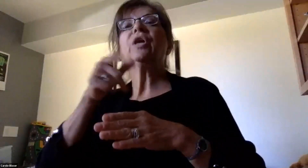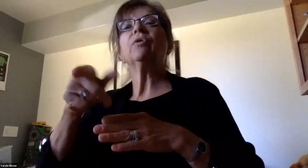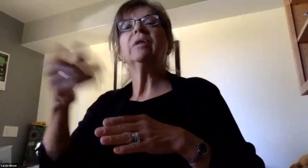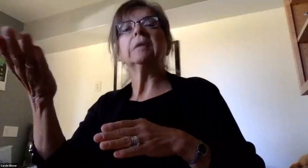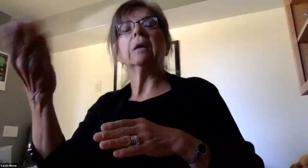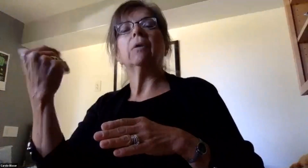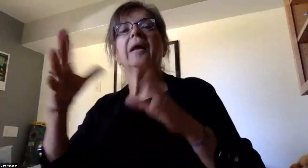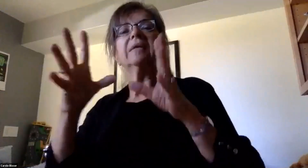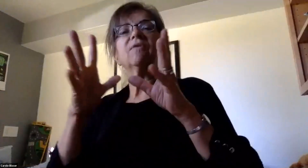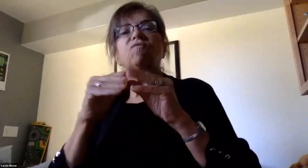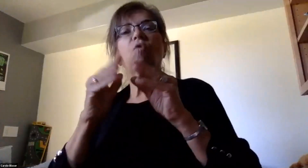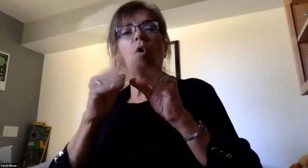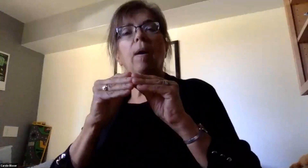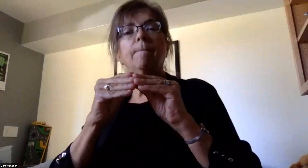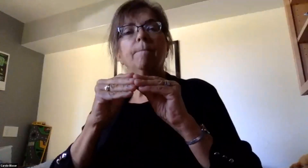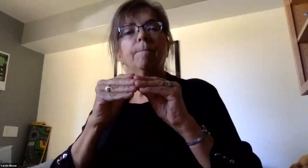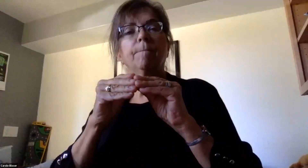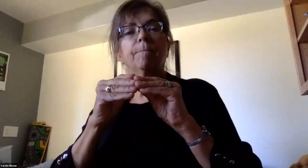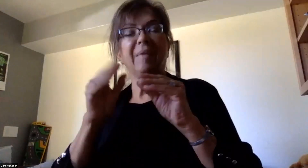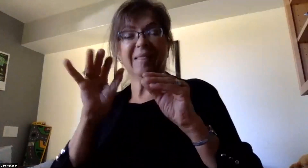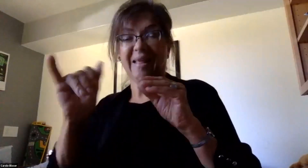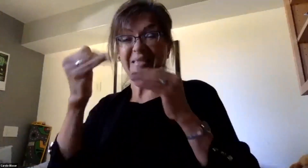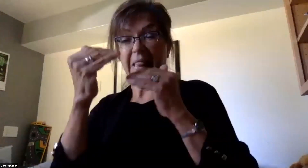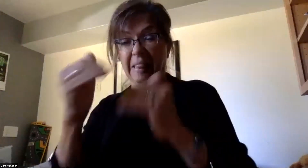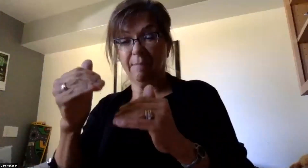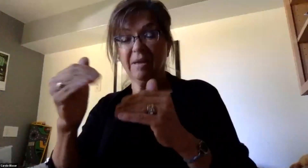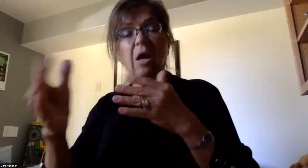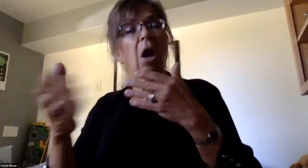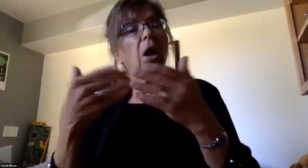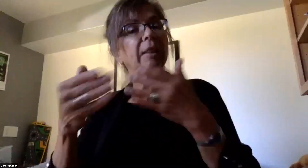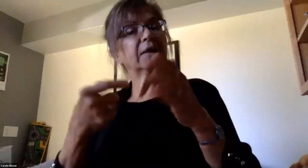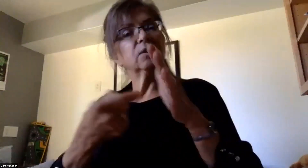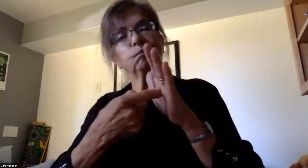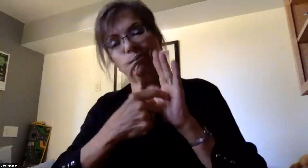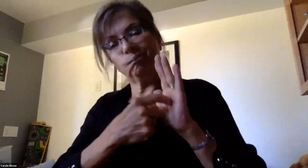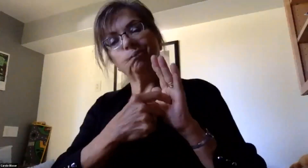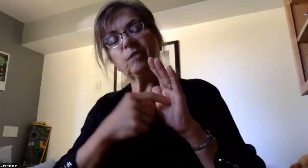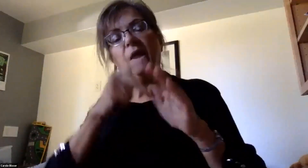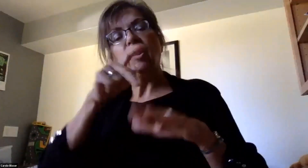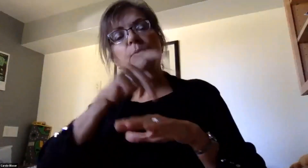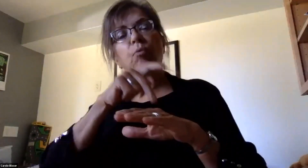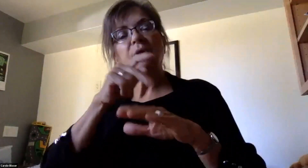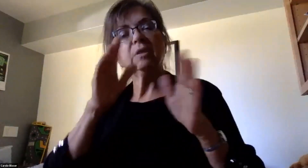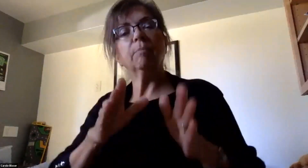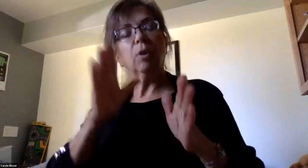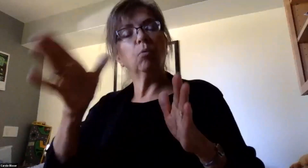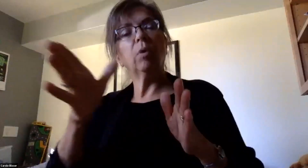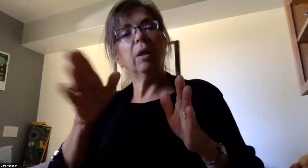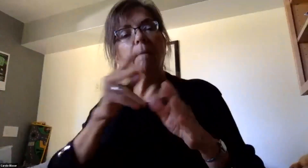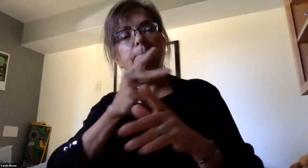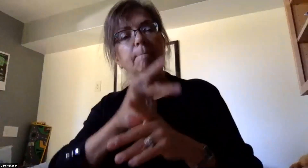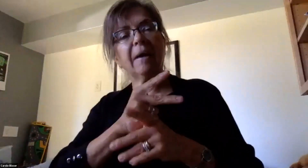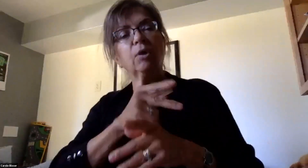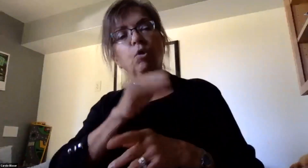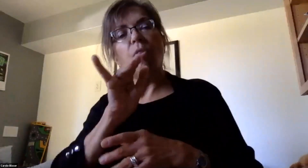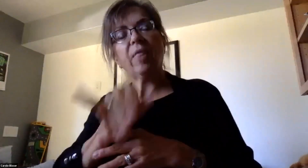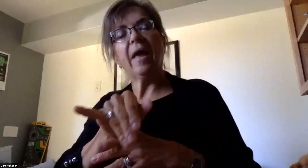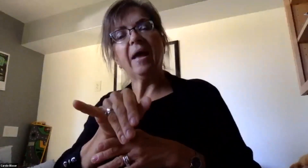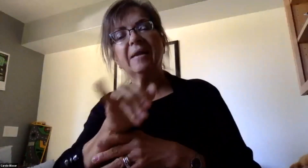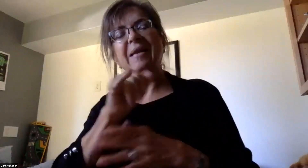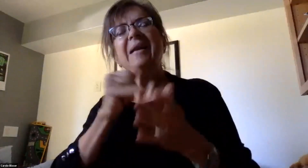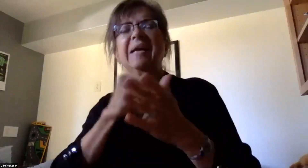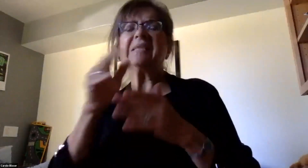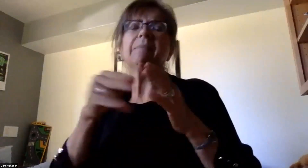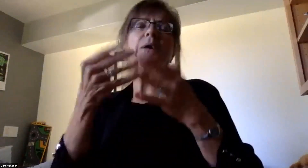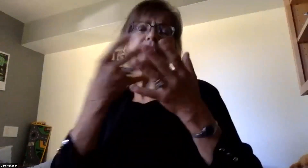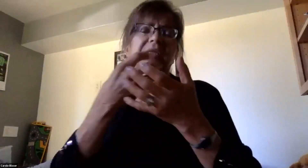We are limiting that unless it's a necessity and the principals will kind of monitor that. Again, it's just about the safety of